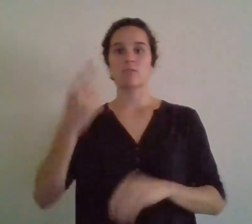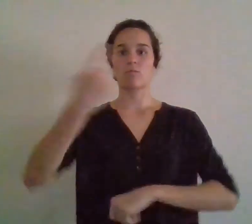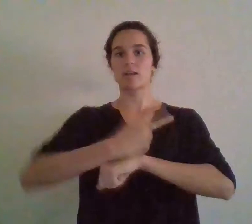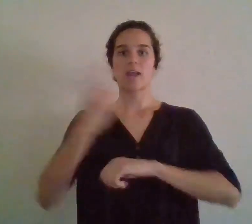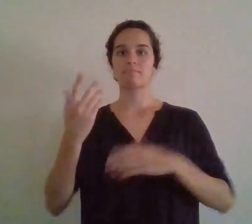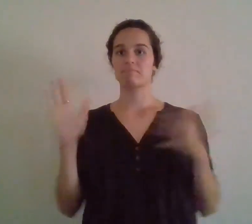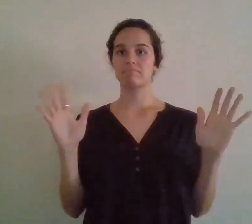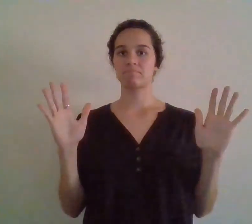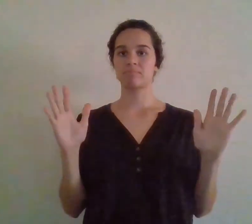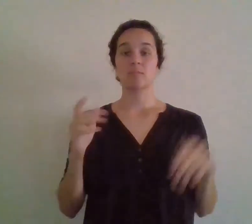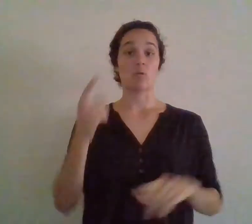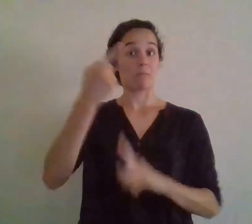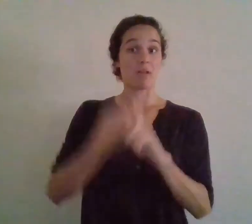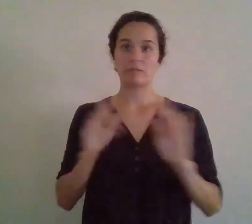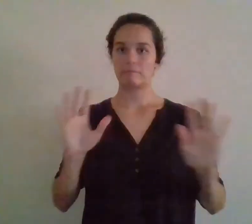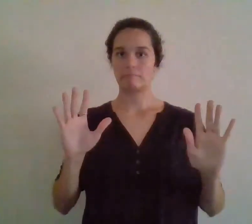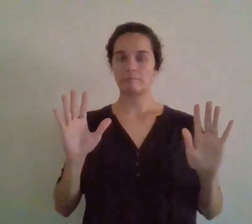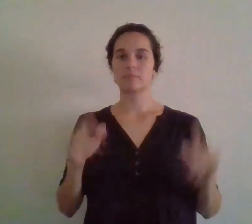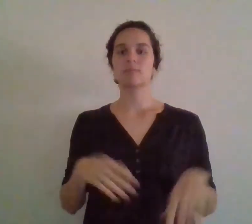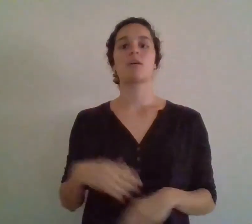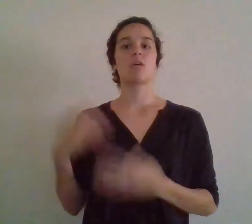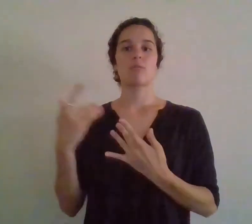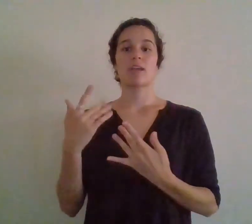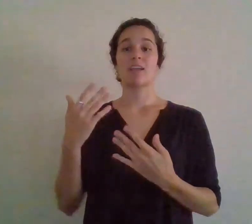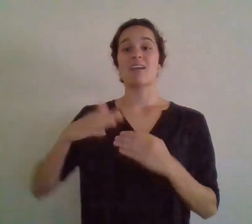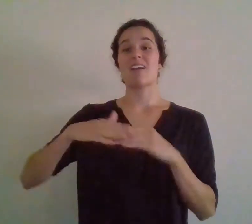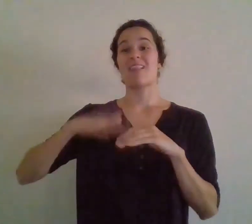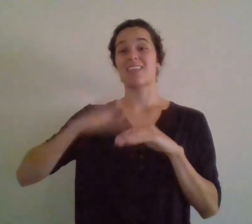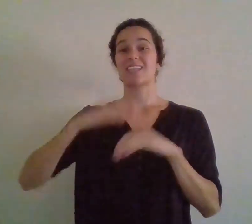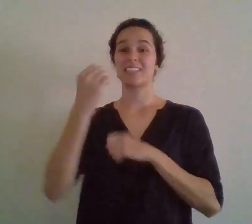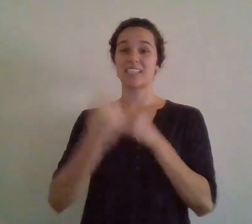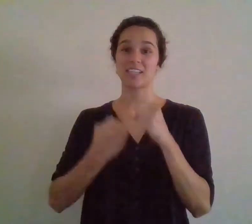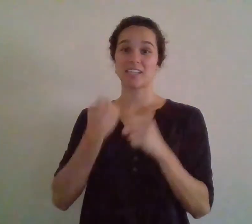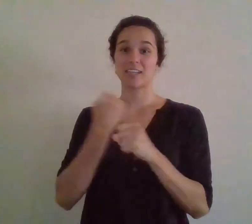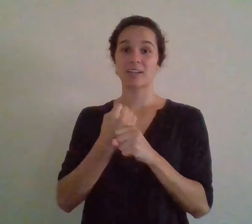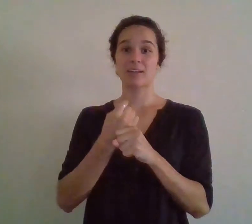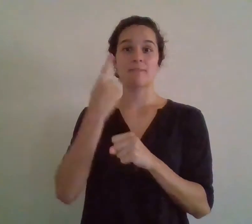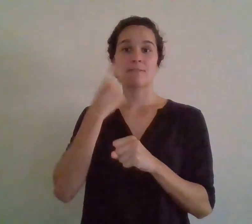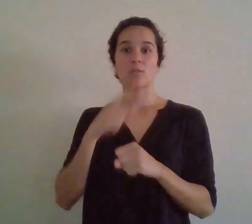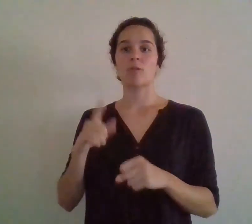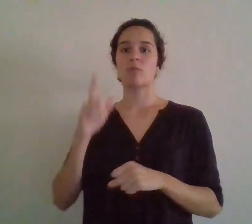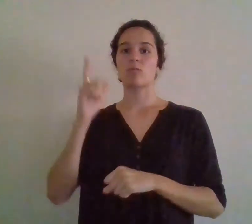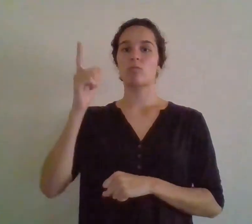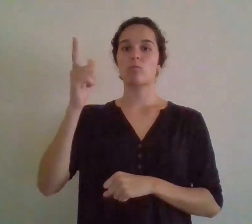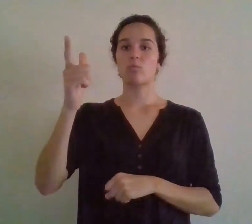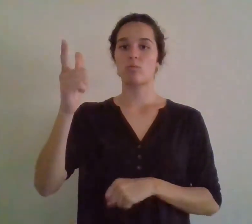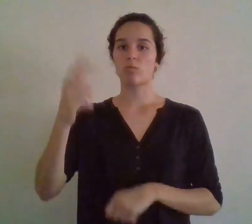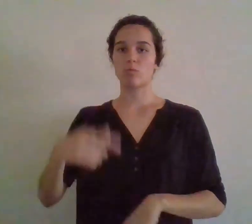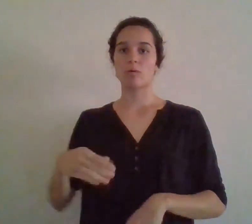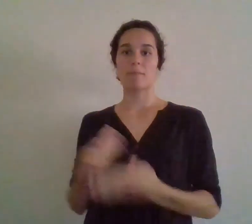What you should do is hold on to them for at least a year so you can get long-term capital gains and be